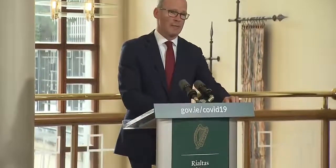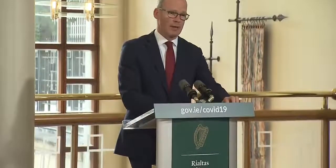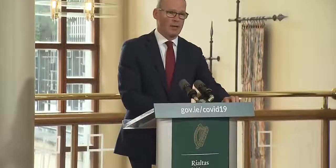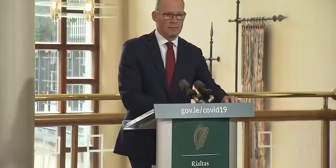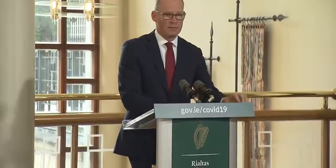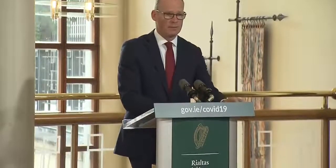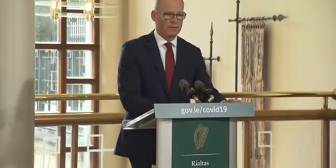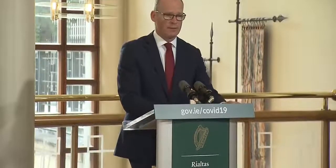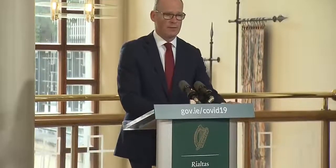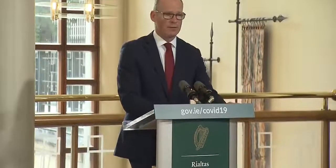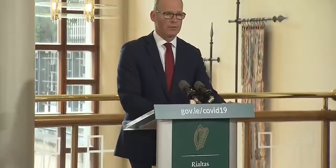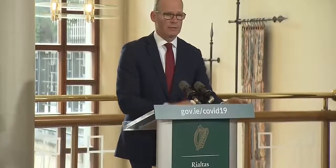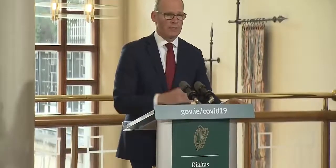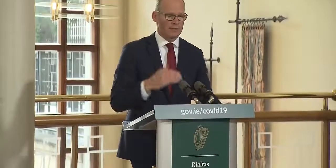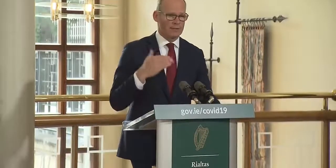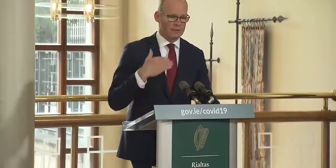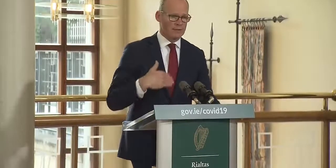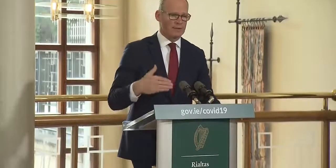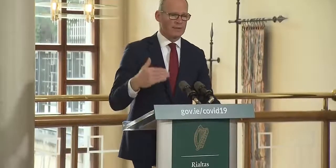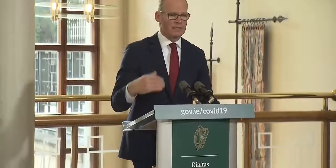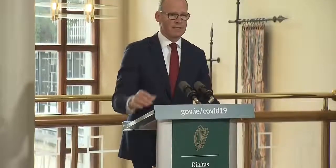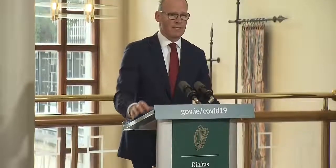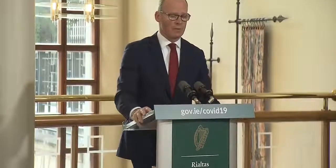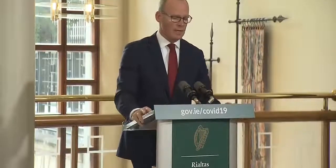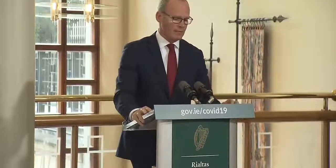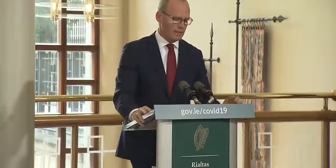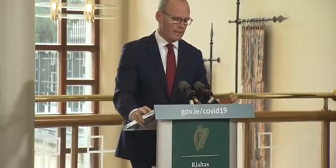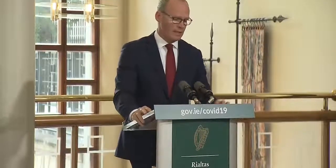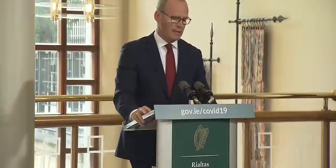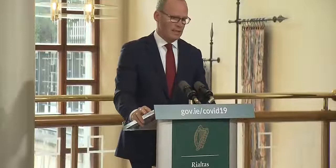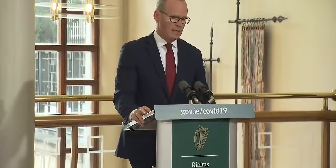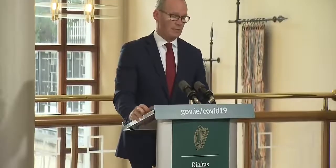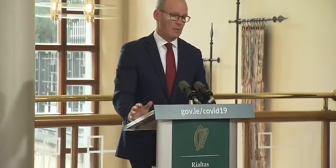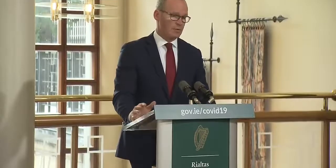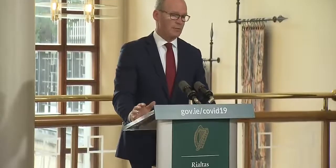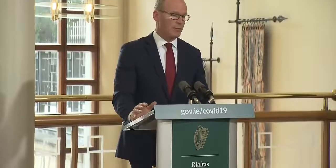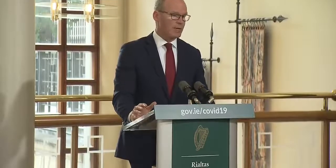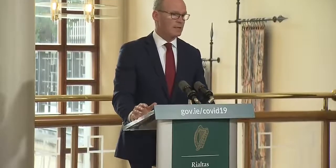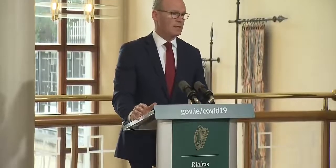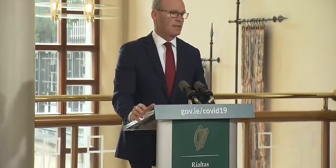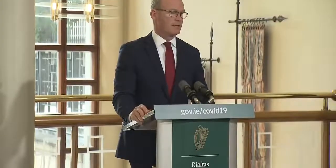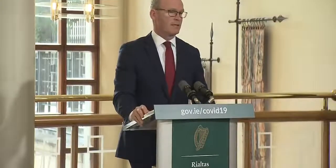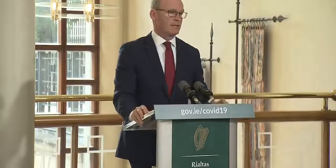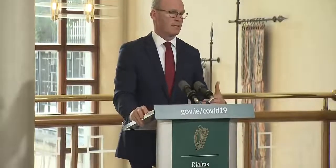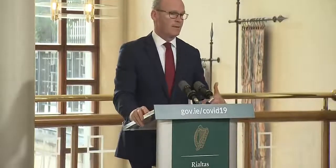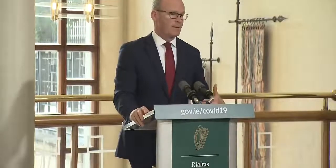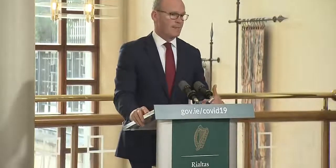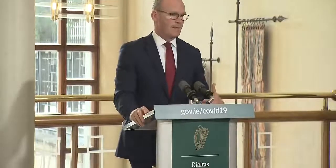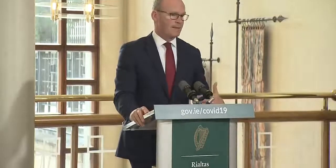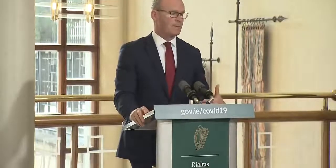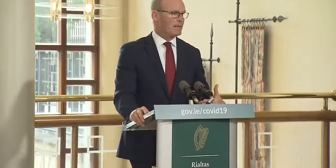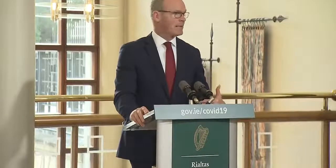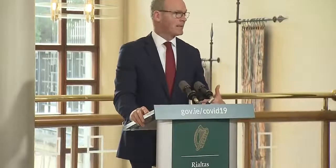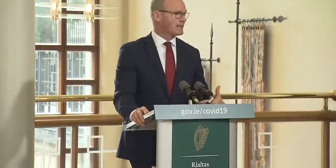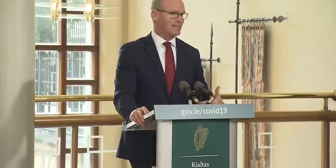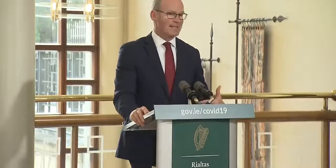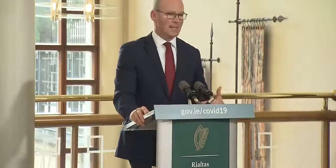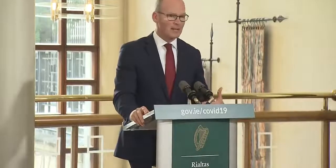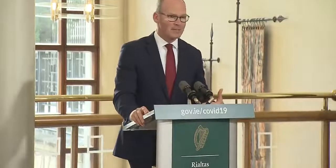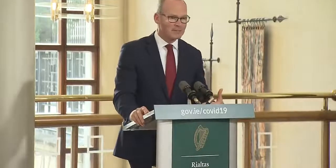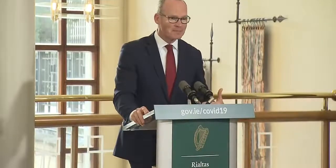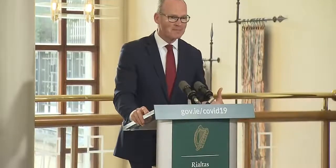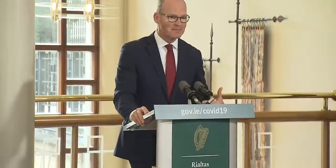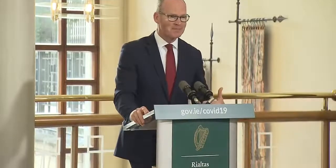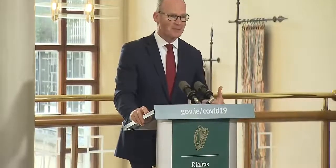resource will be there in the future as well if there's a significant second wave i think it's important to remind ourselves that this pandemic is